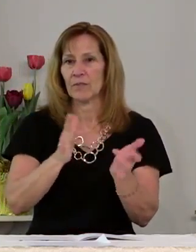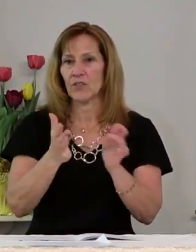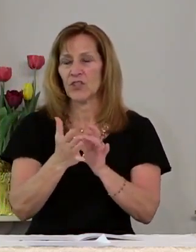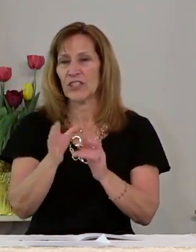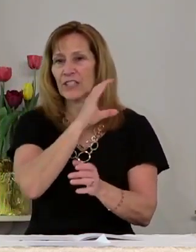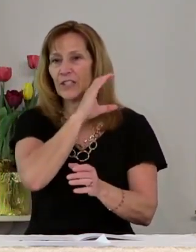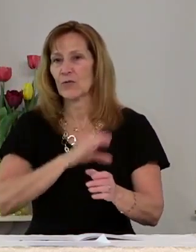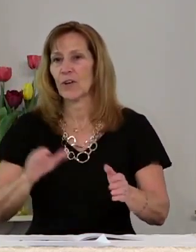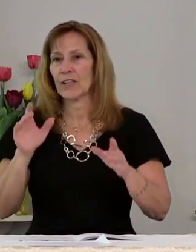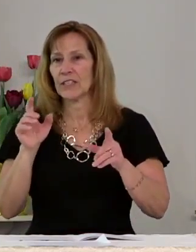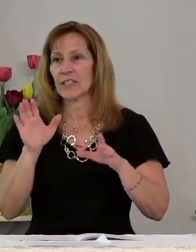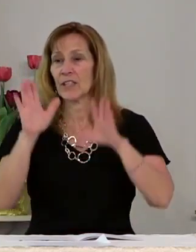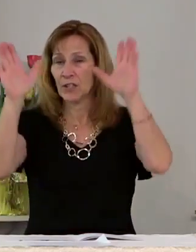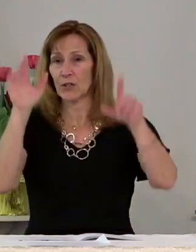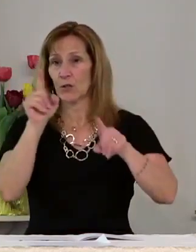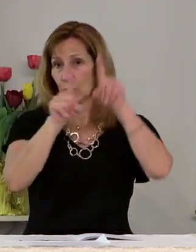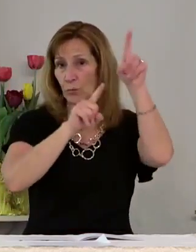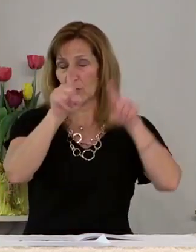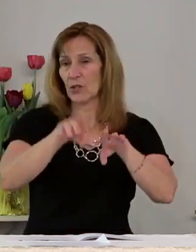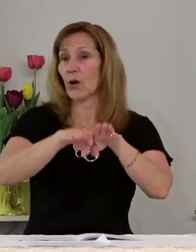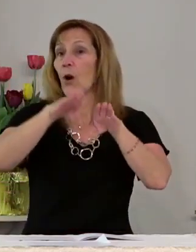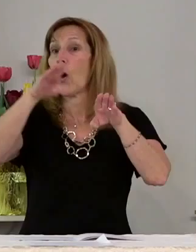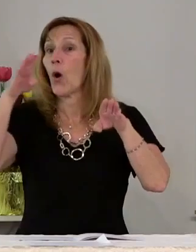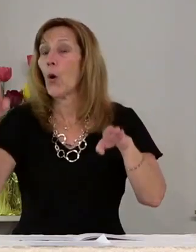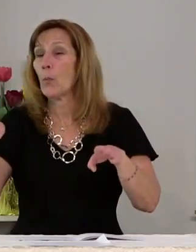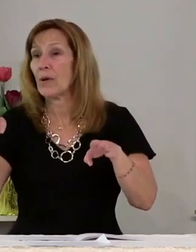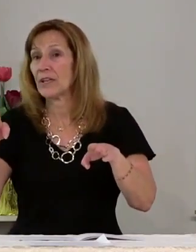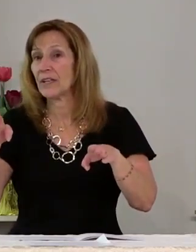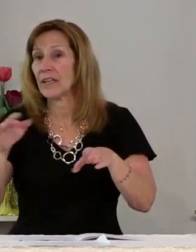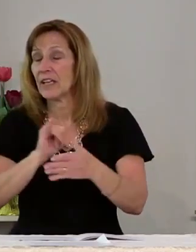Broadway, it was picketed